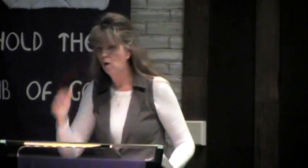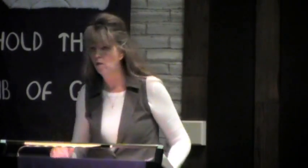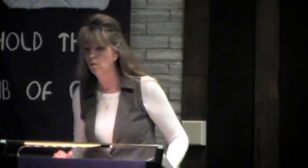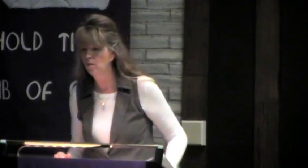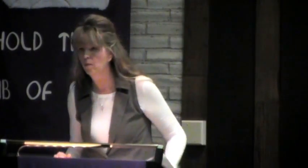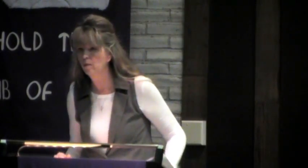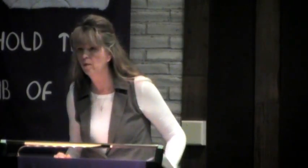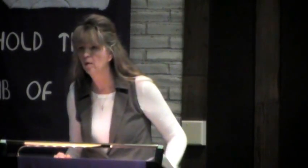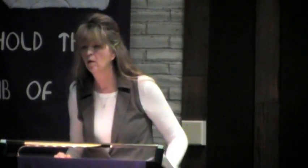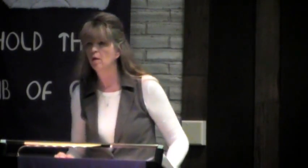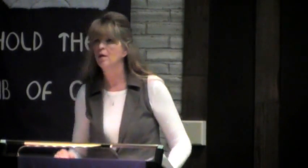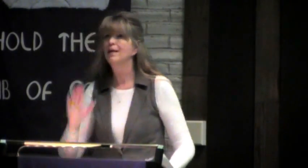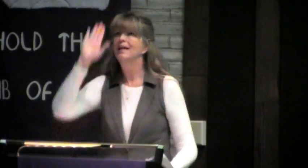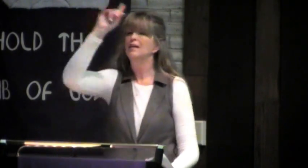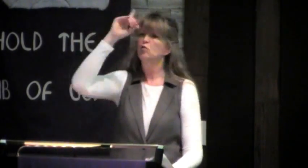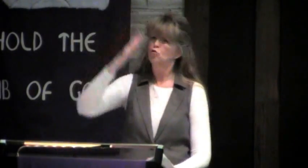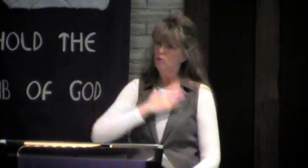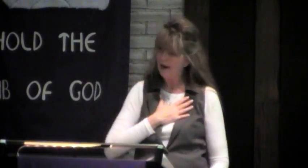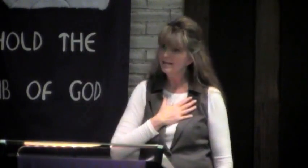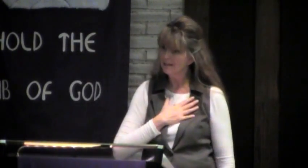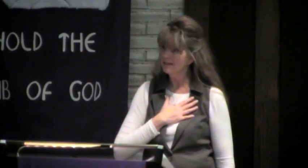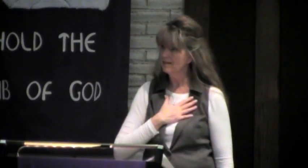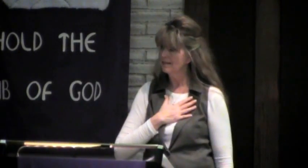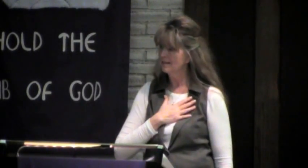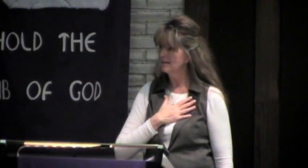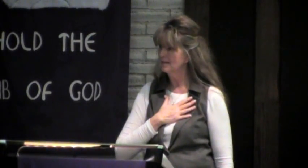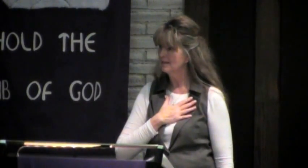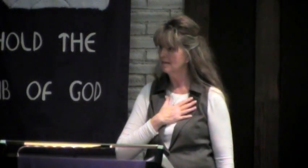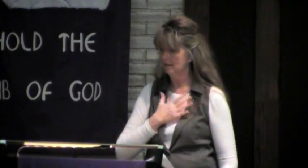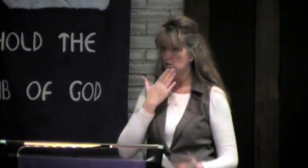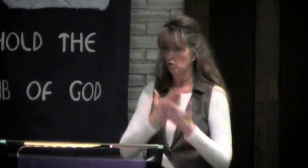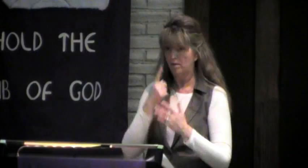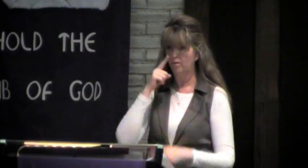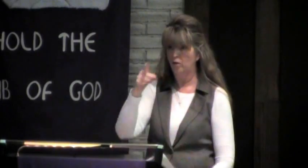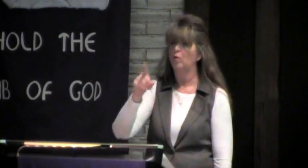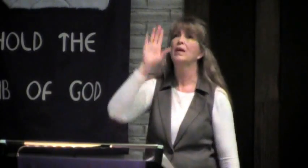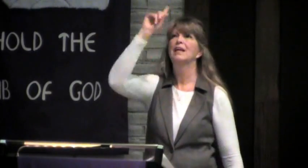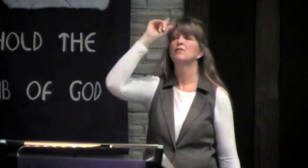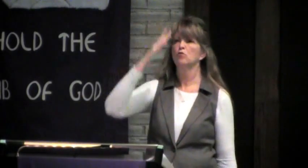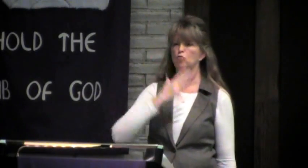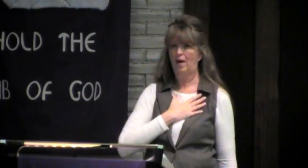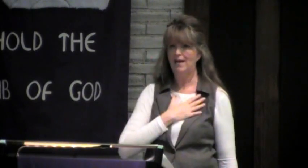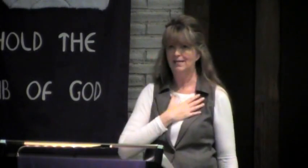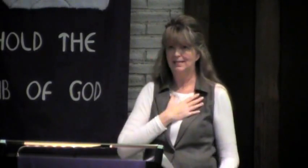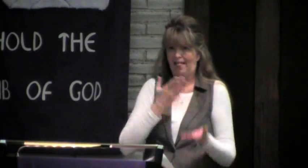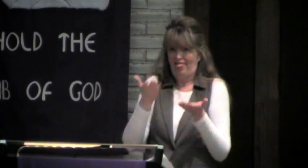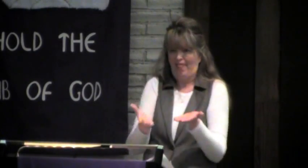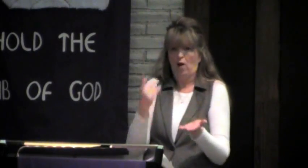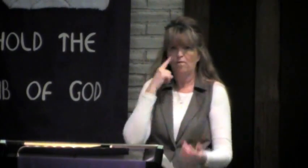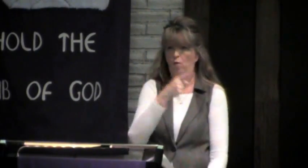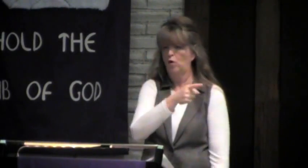that he wants you to know that his grace is sufficient for you.